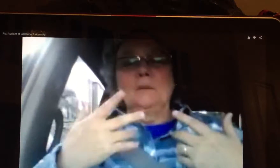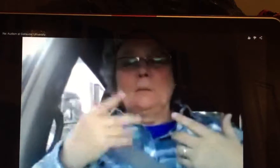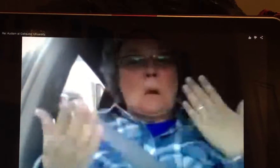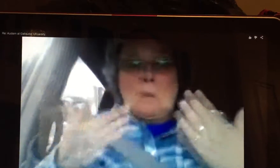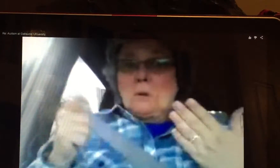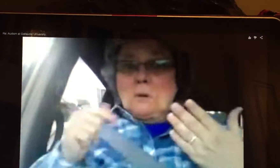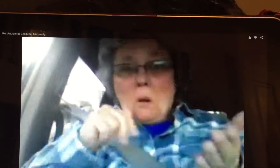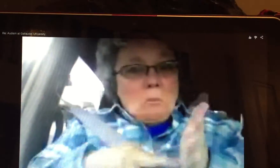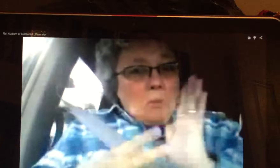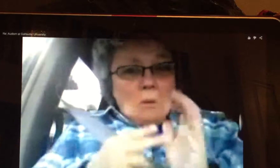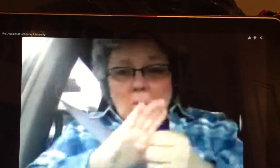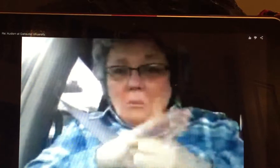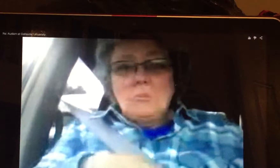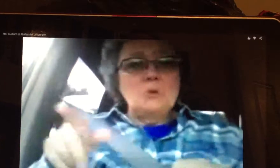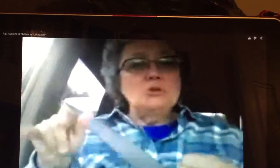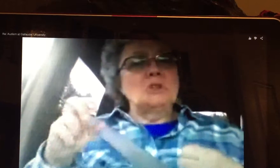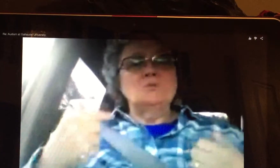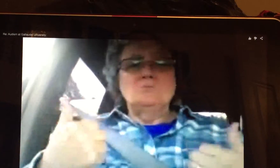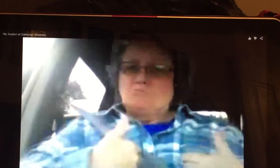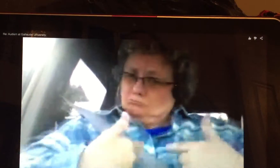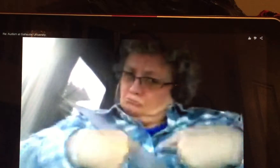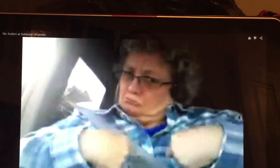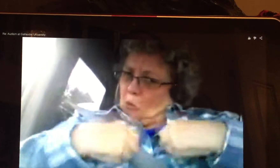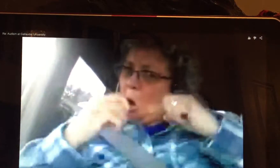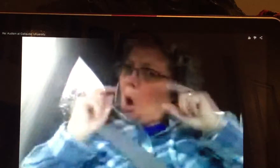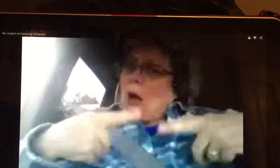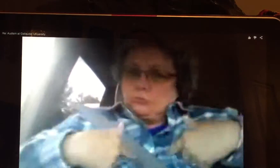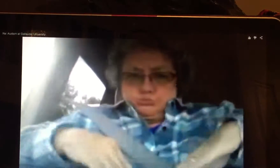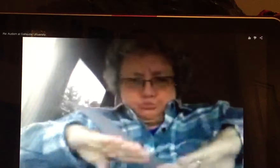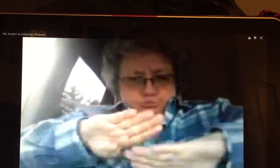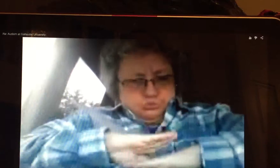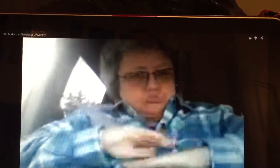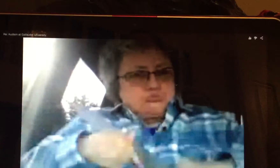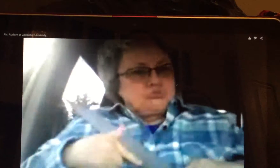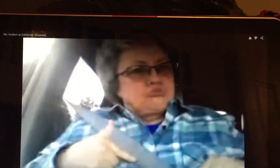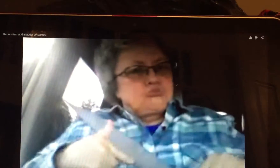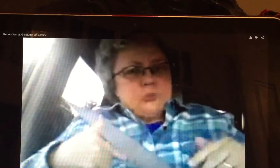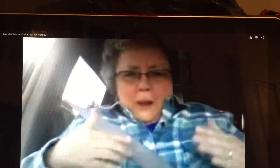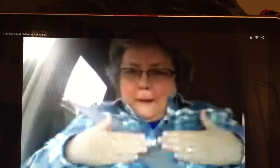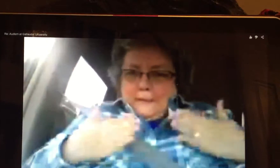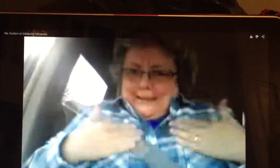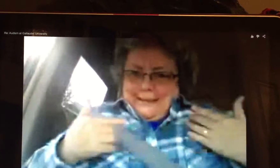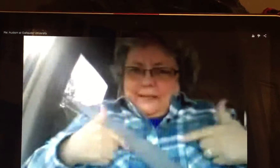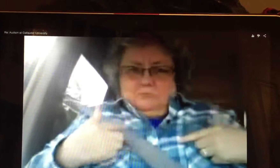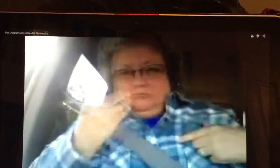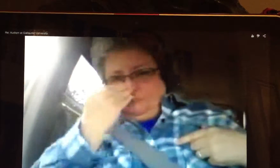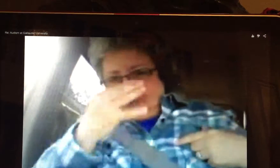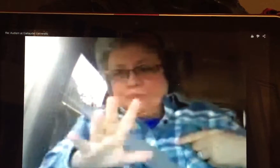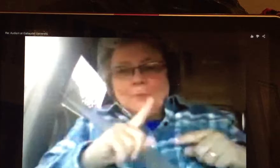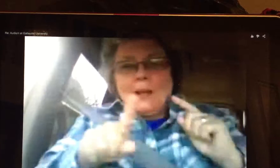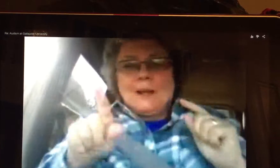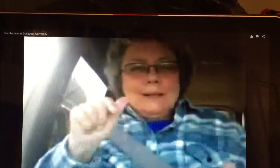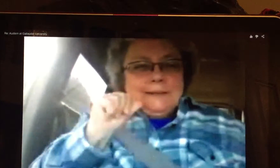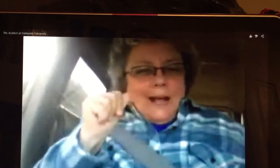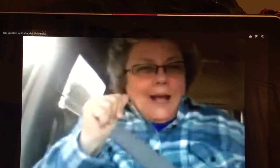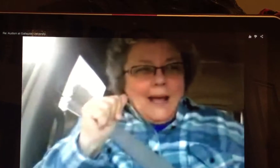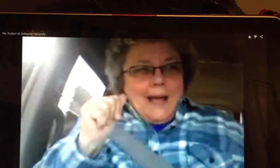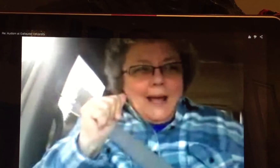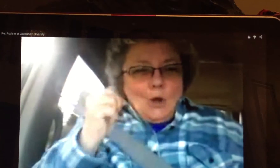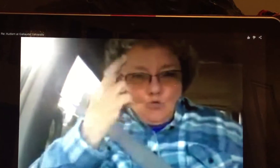or to be oppressive you know or um you know thinking that that it's okay and what I